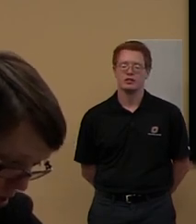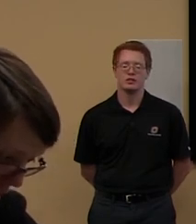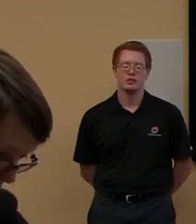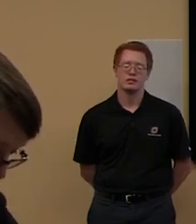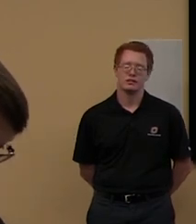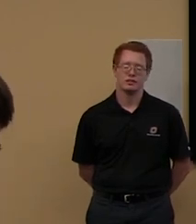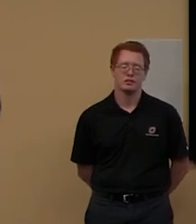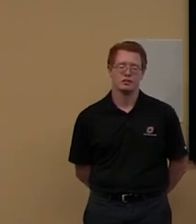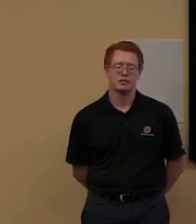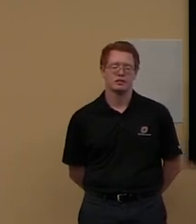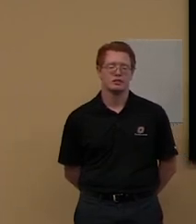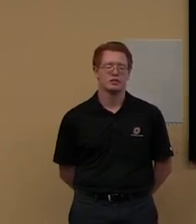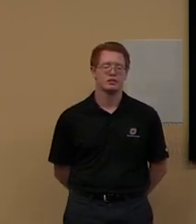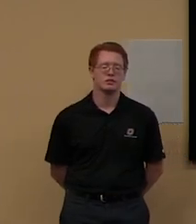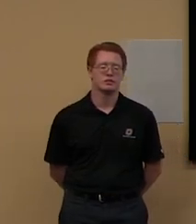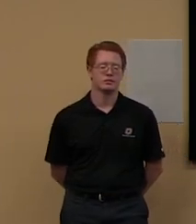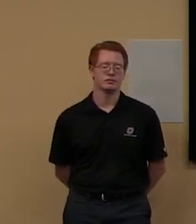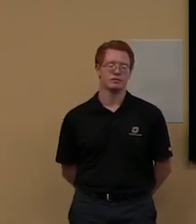that would be